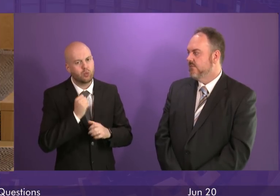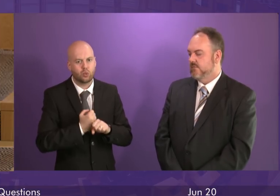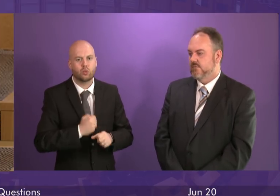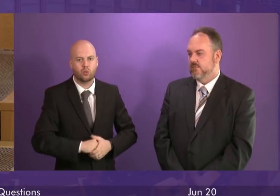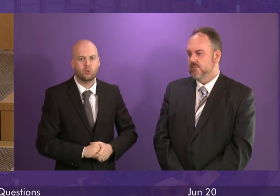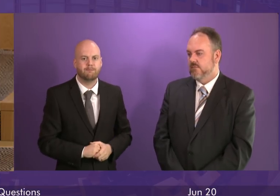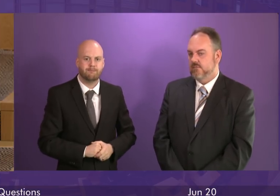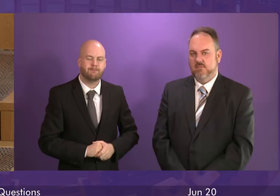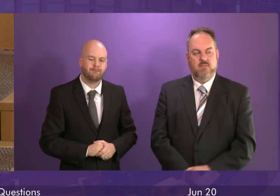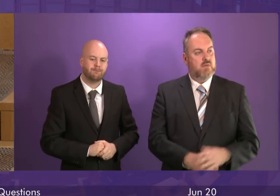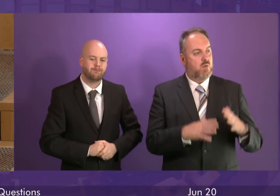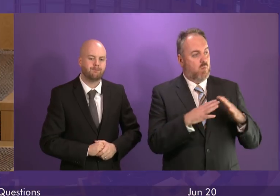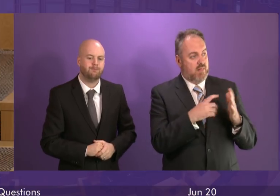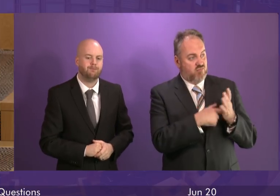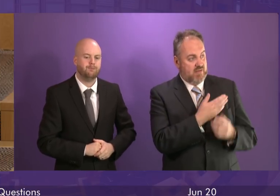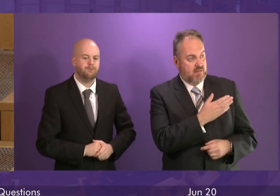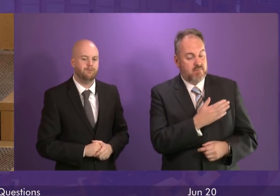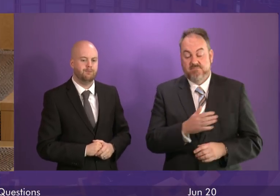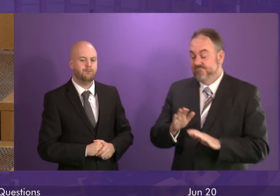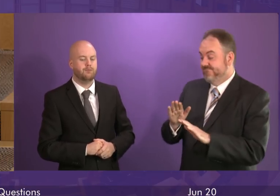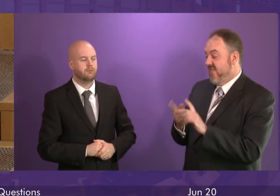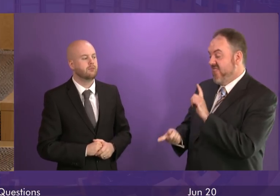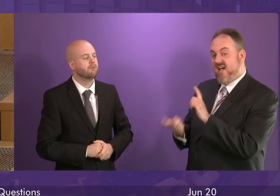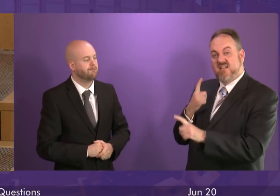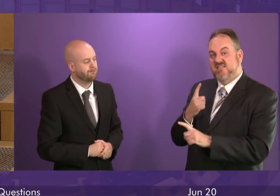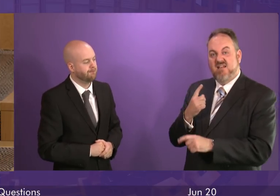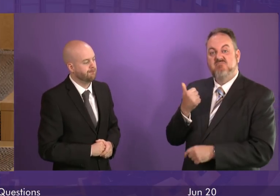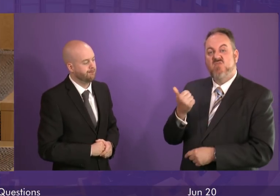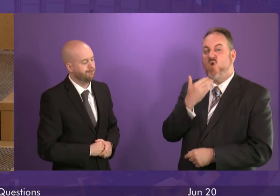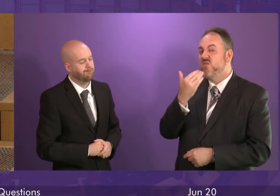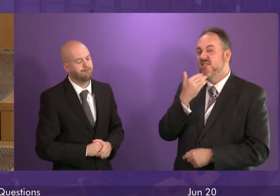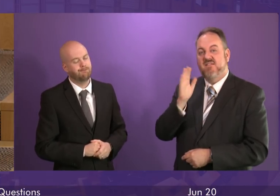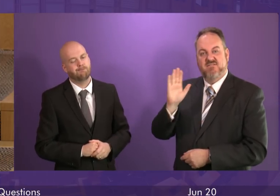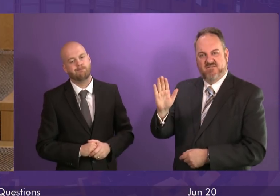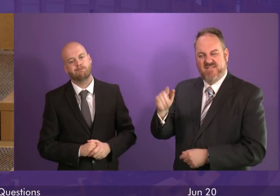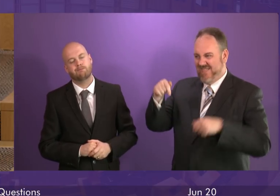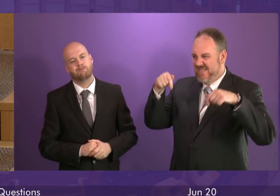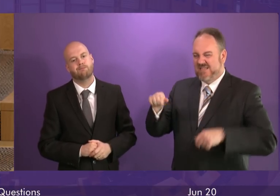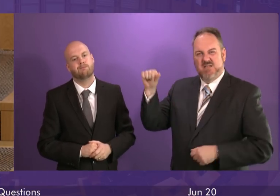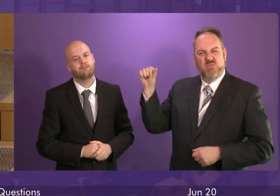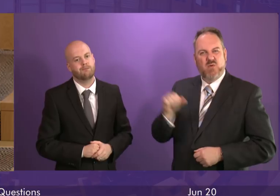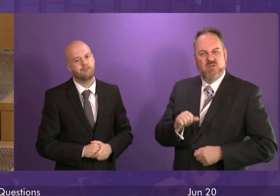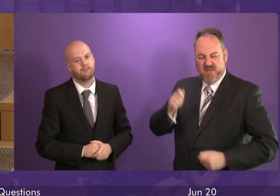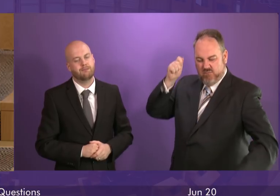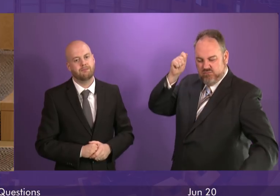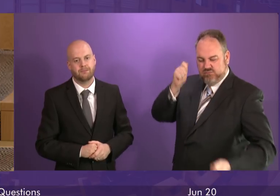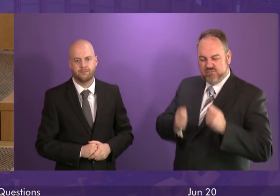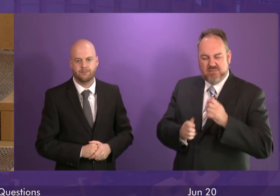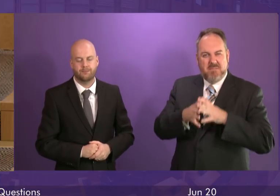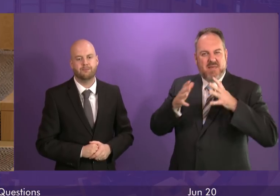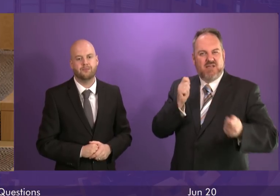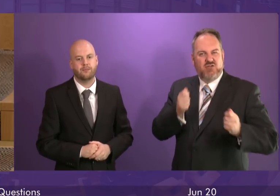That is simply not good enough. This is supposed to be the government's most transformative infrastructure project.